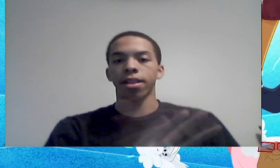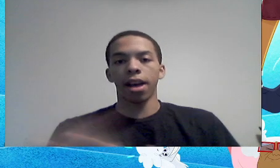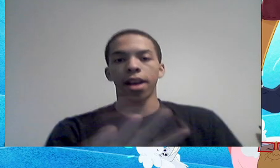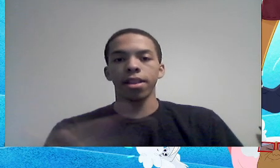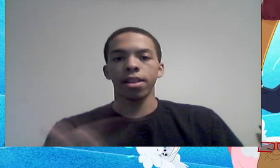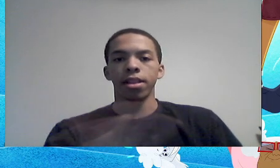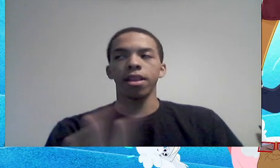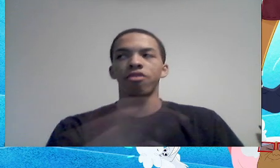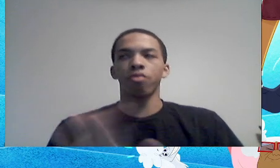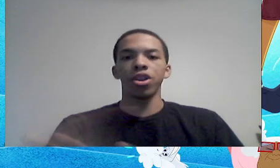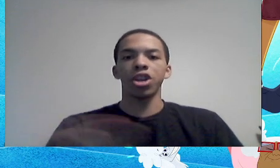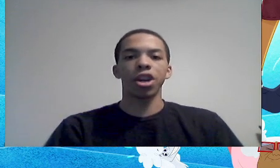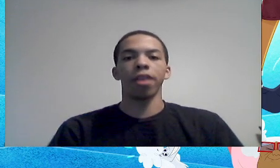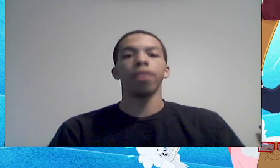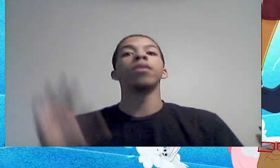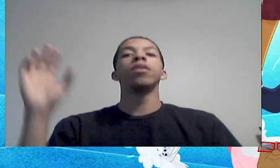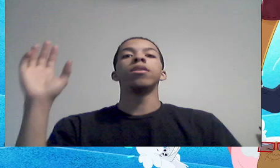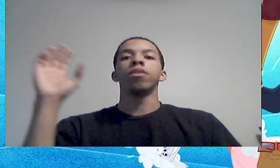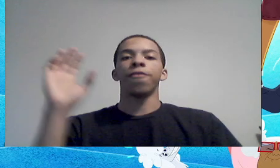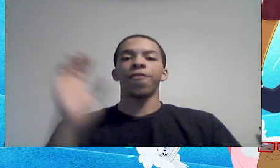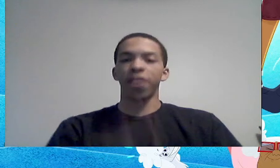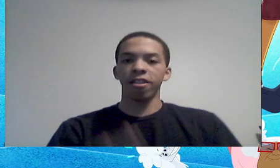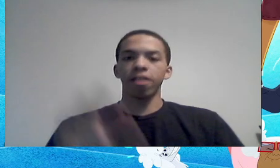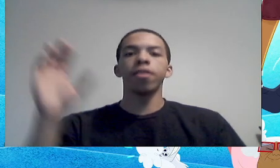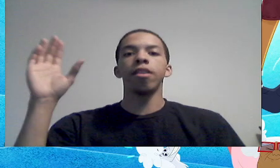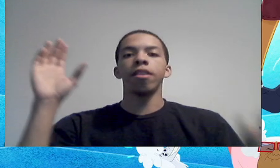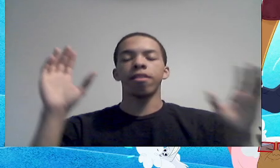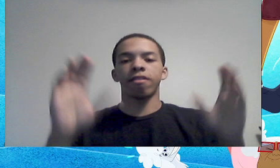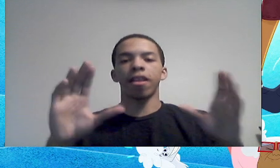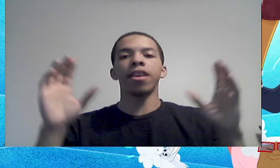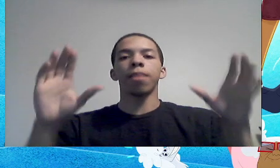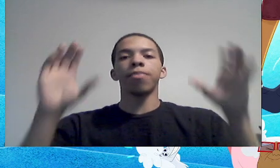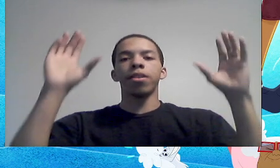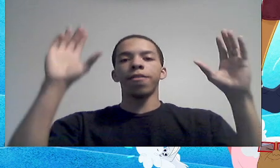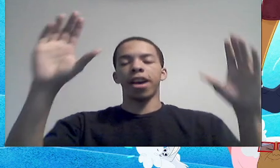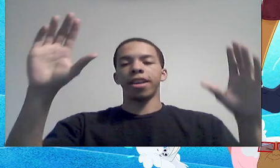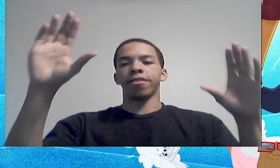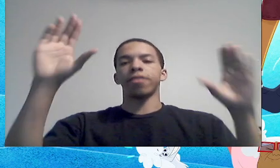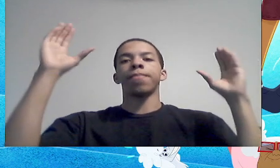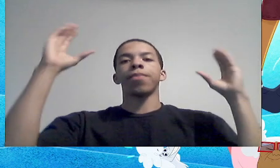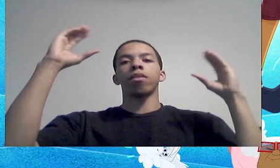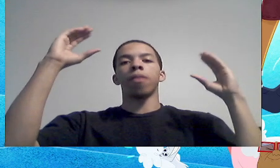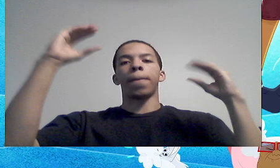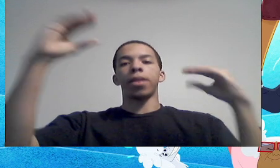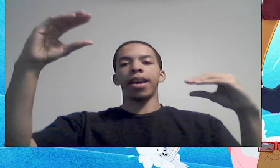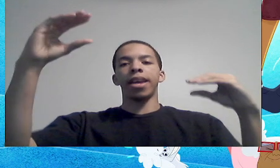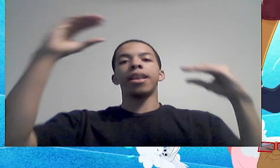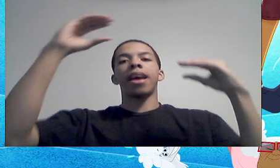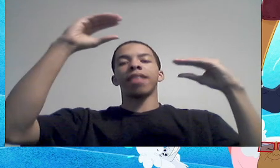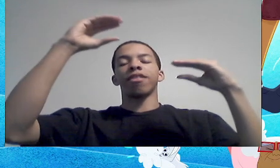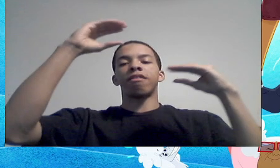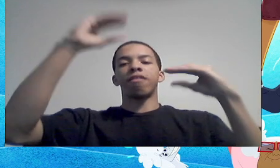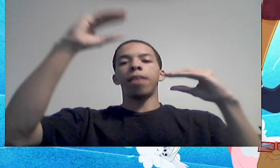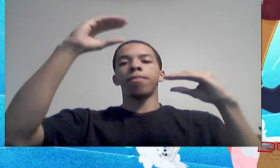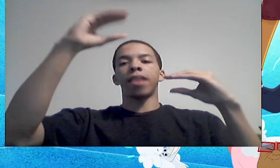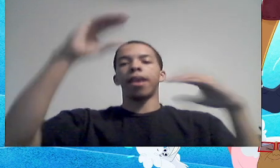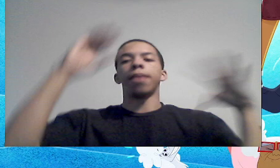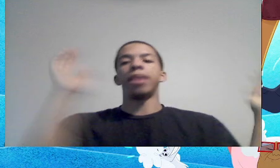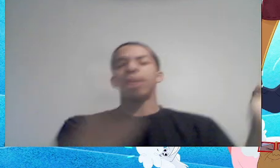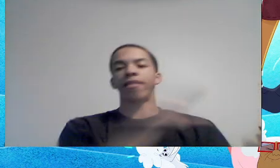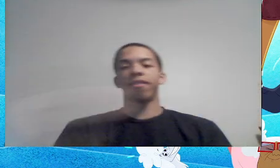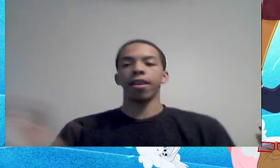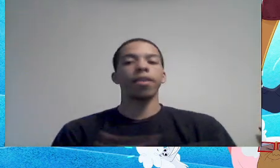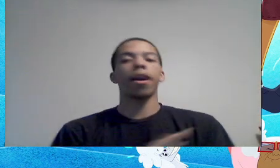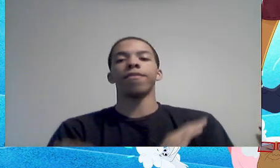and not, not, the screen share, physically setting up the device, to play it at the same